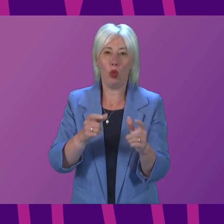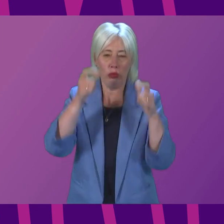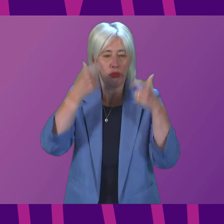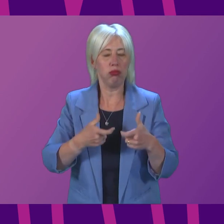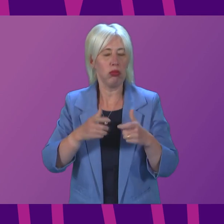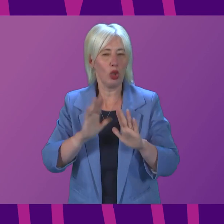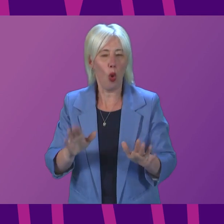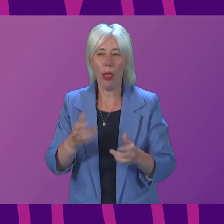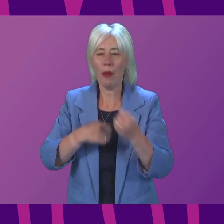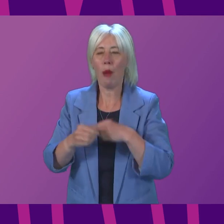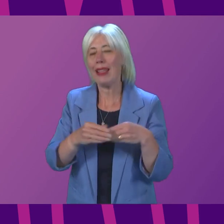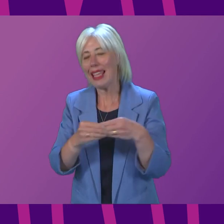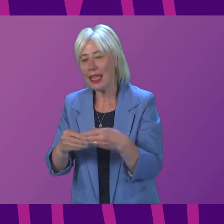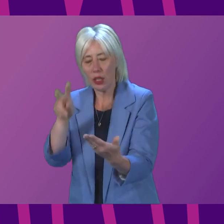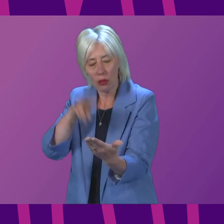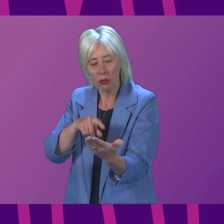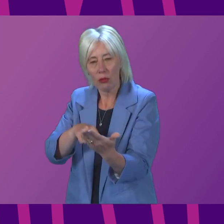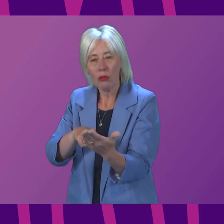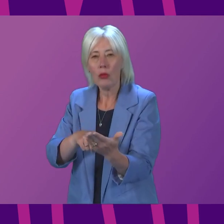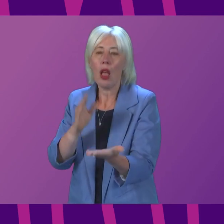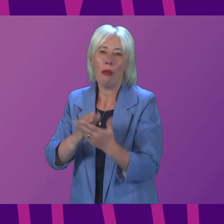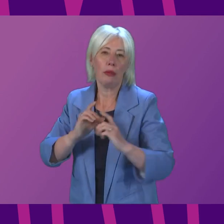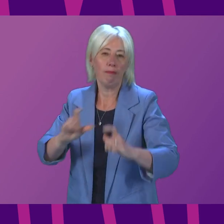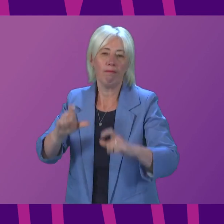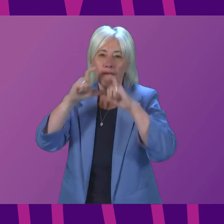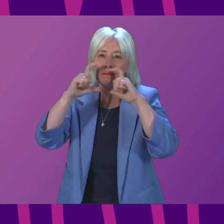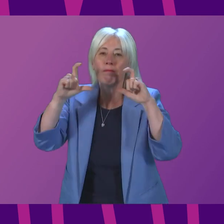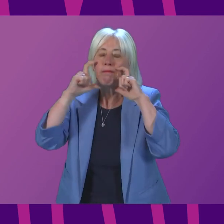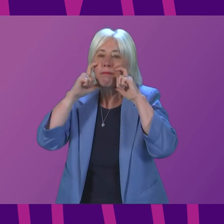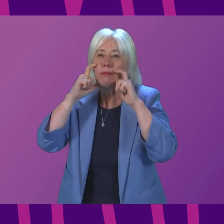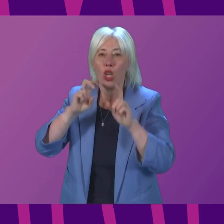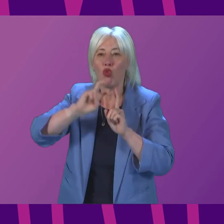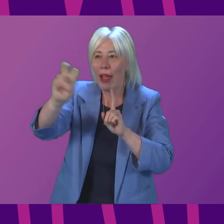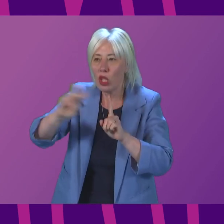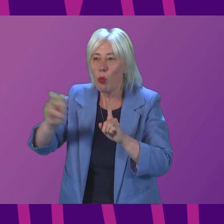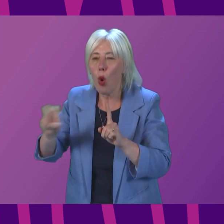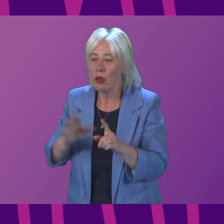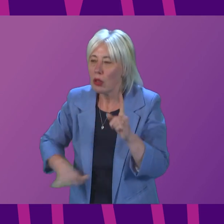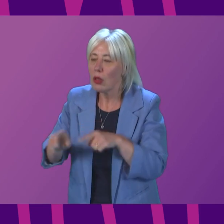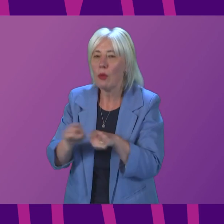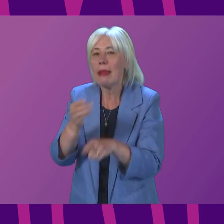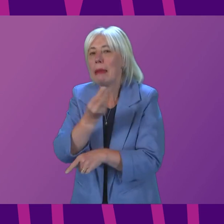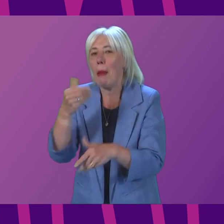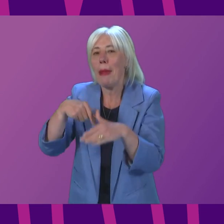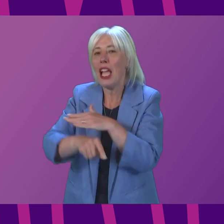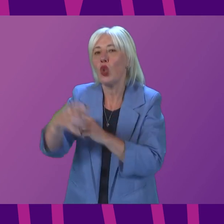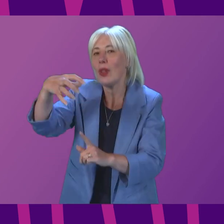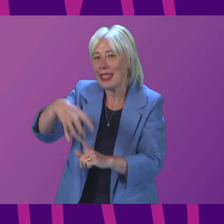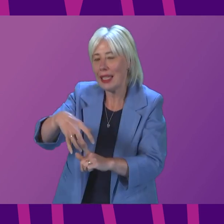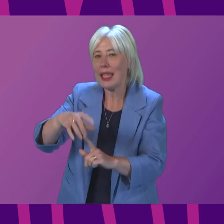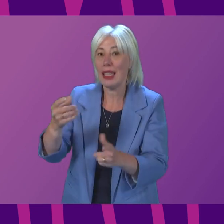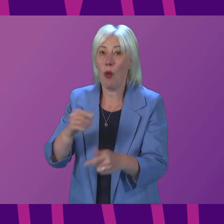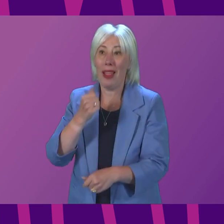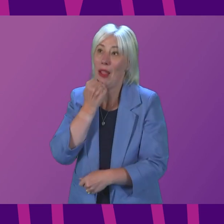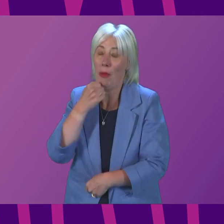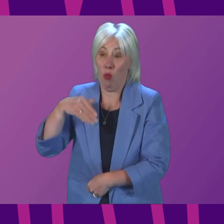The exception relates to the requirement to wear face coverings on public transport and in certain indoor settings. Given the current spike